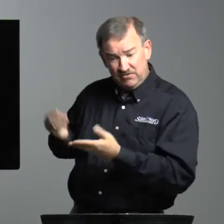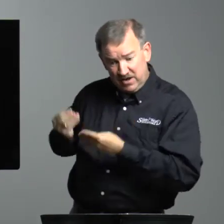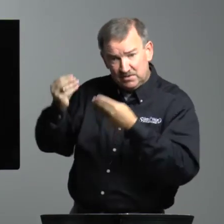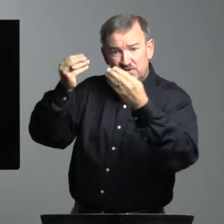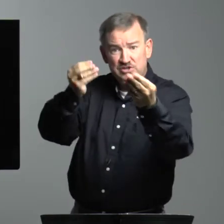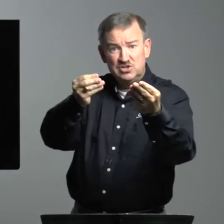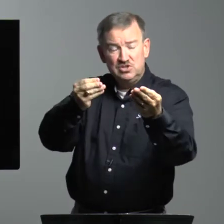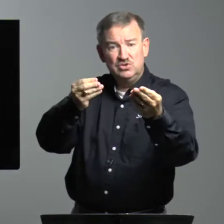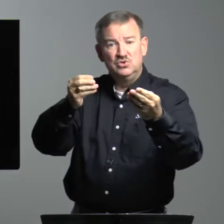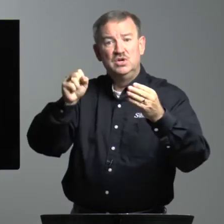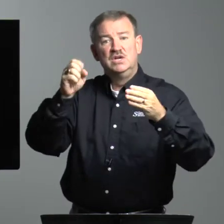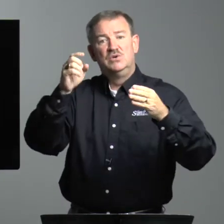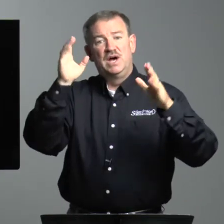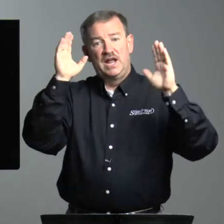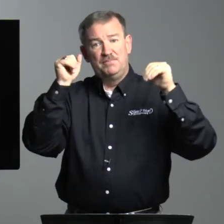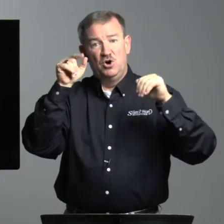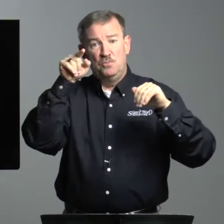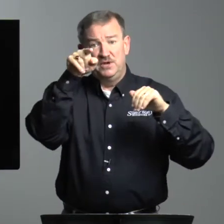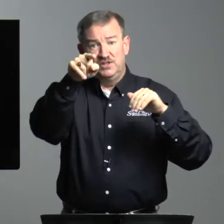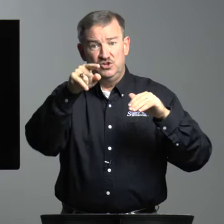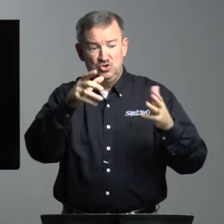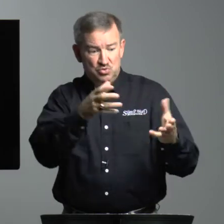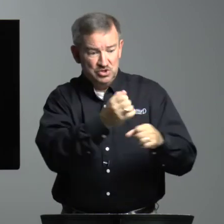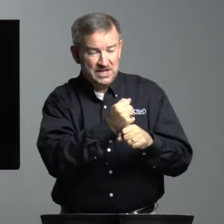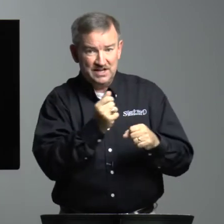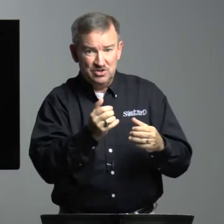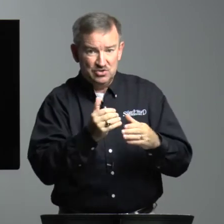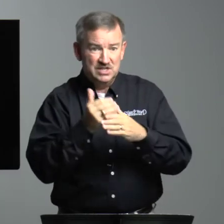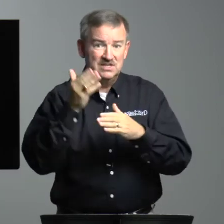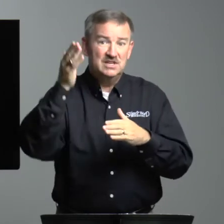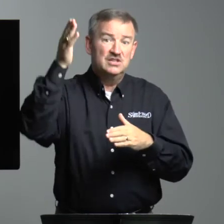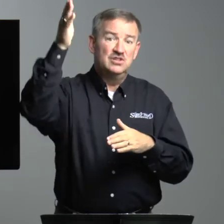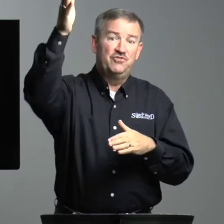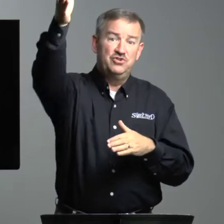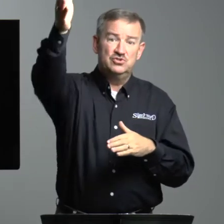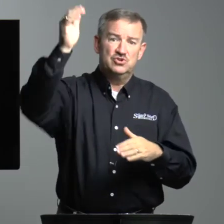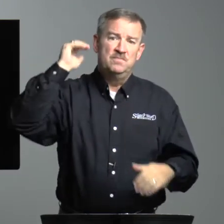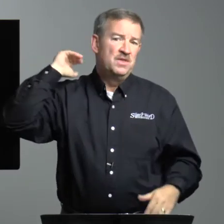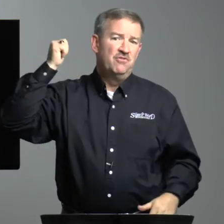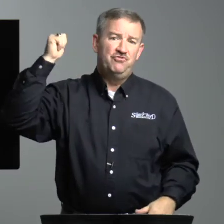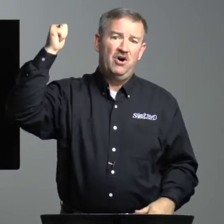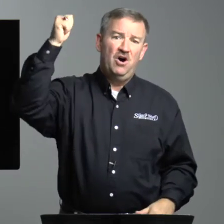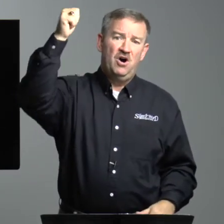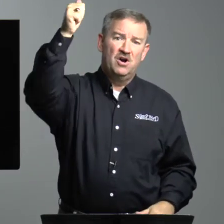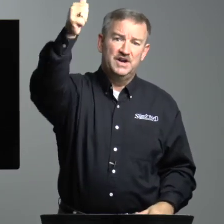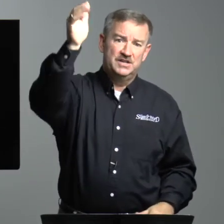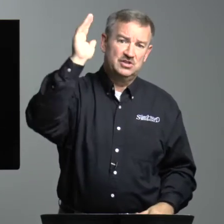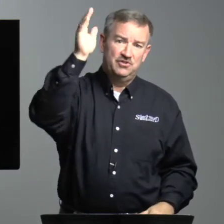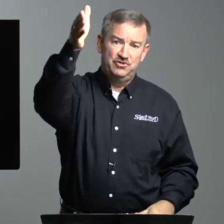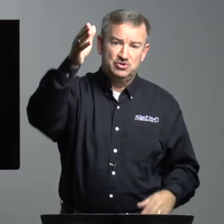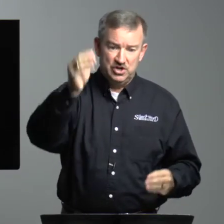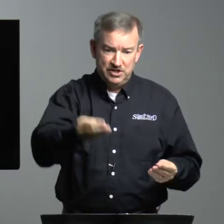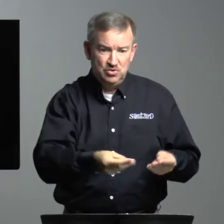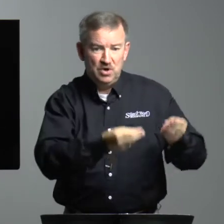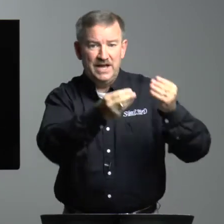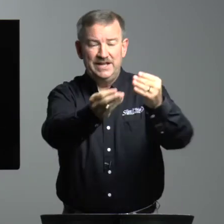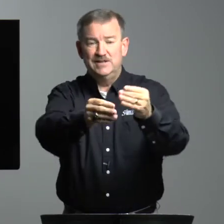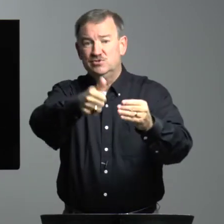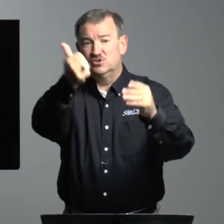I'm giving to you. And I'm hoping that you will take those things into the future, far into the future. And you will hand them to